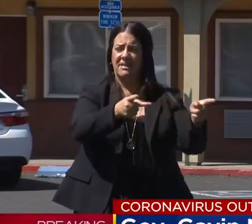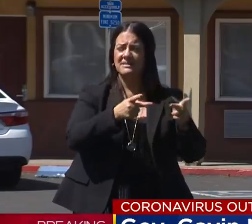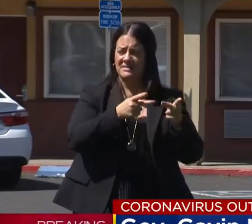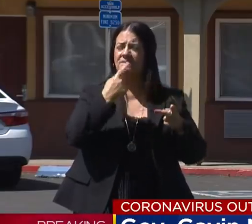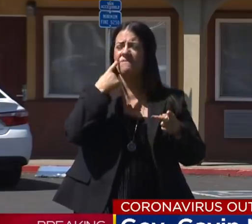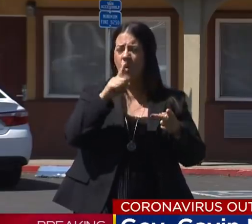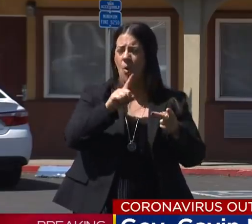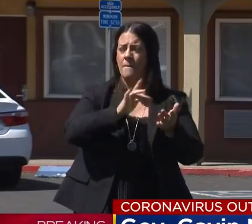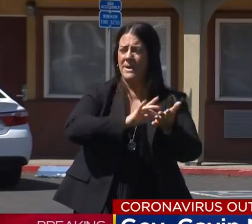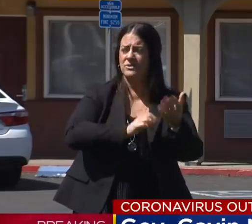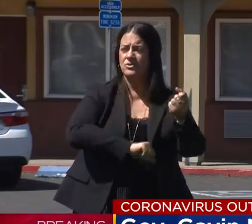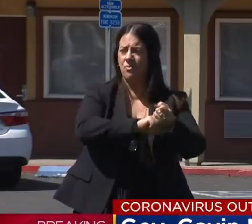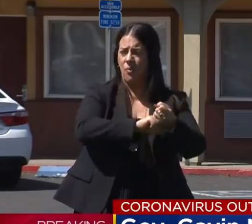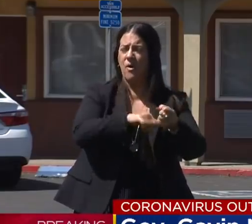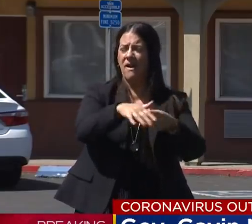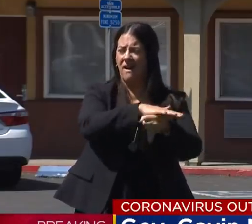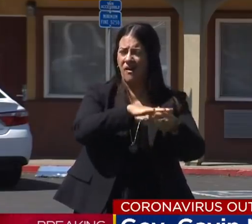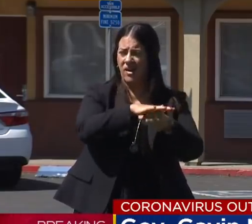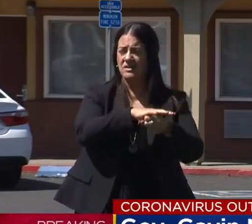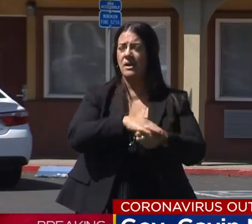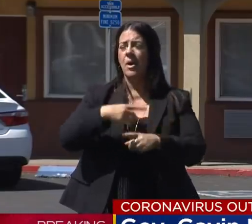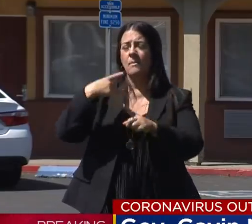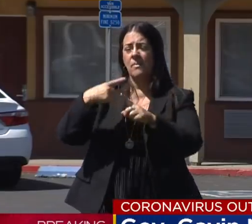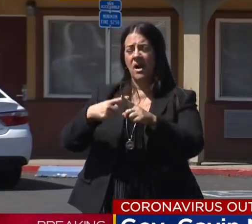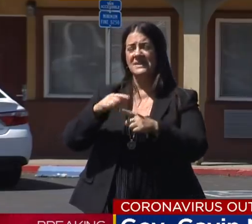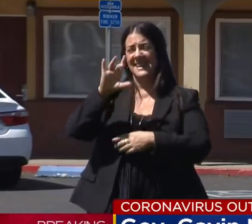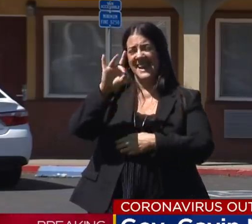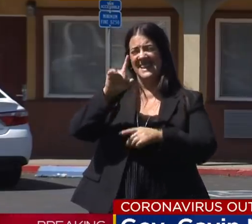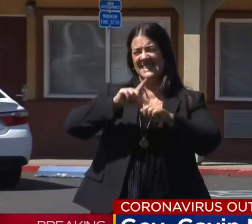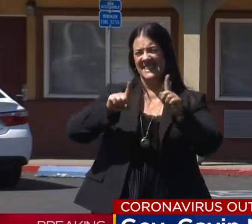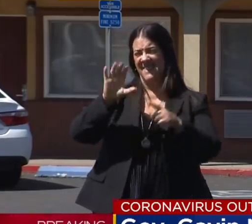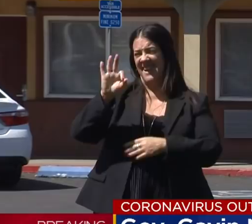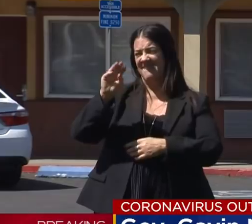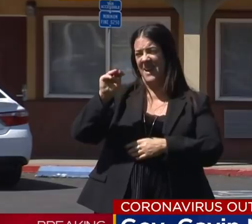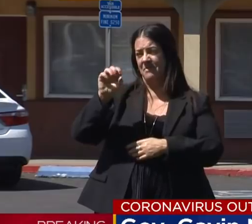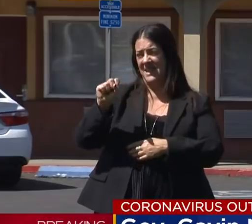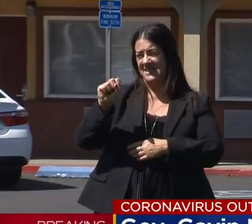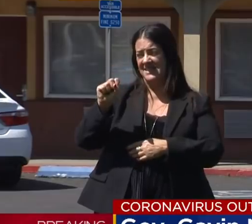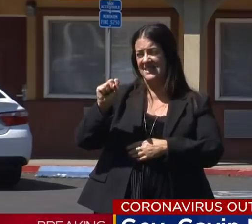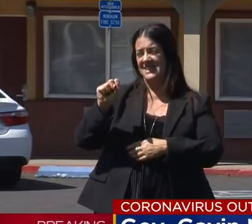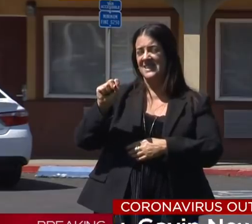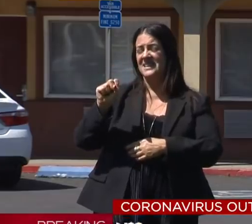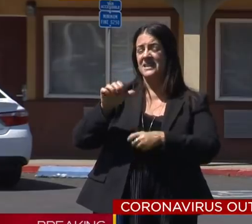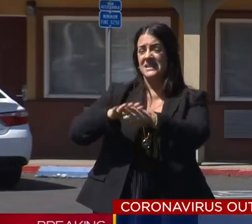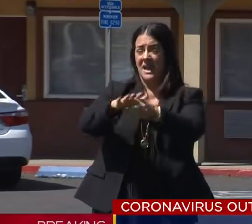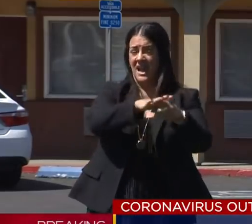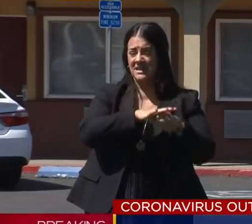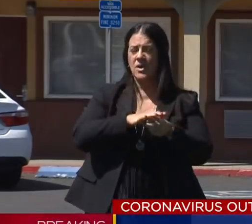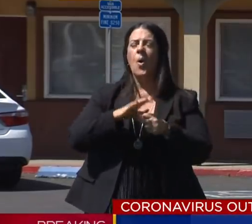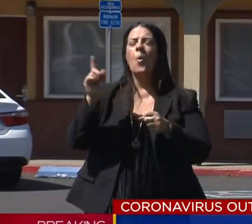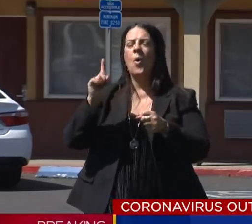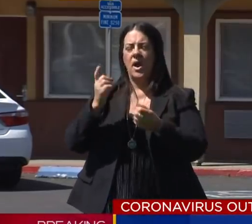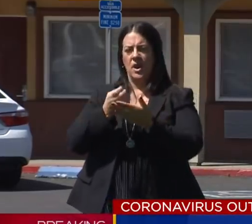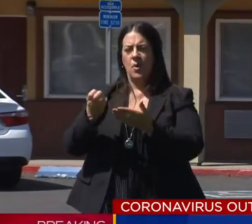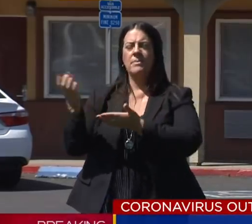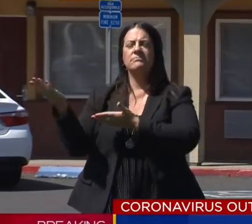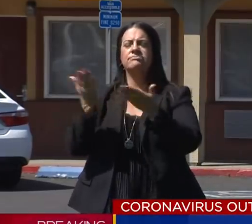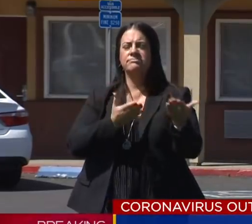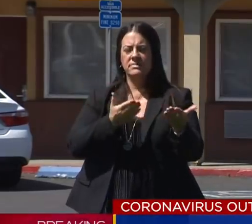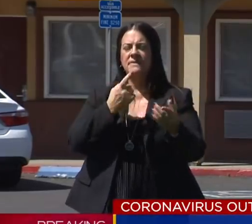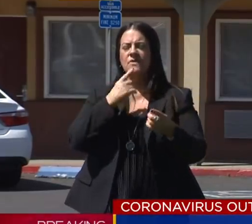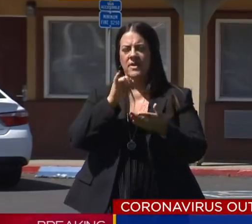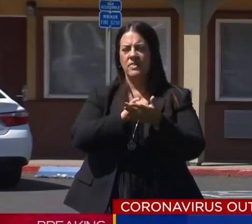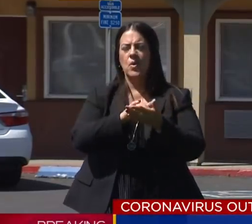of medical support that came from those eight FMS sites that were procured through the president's